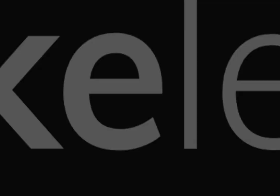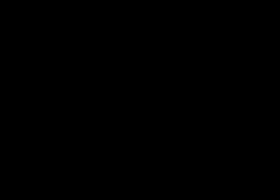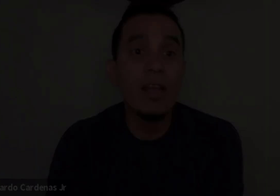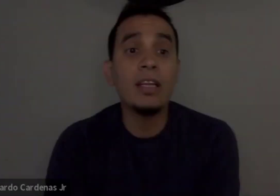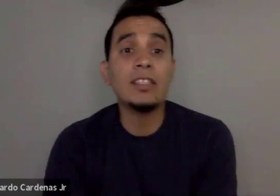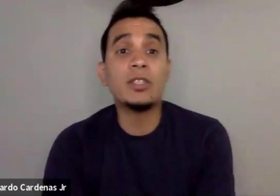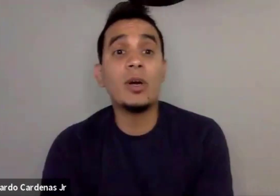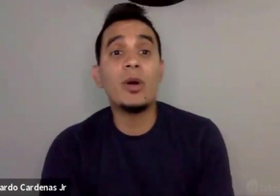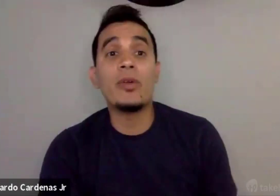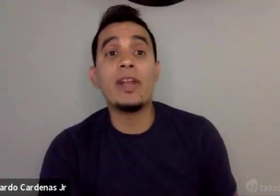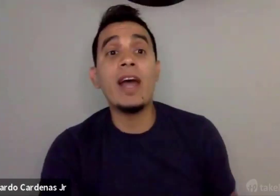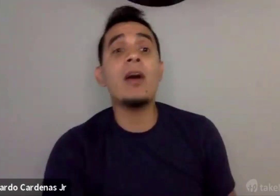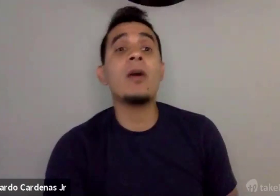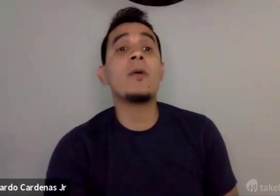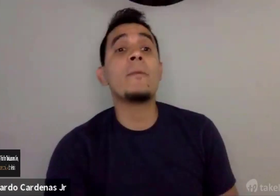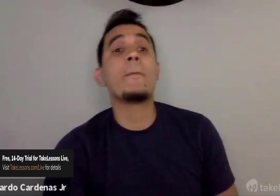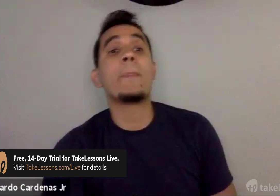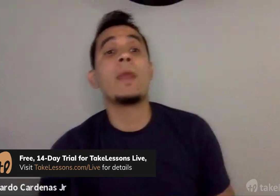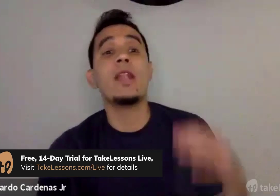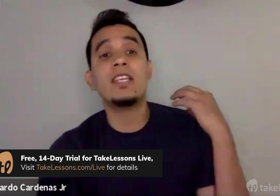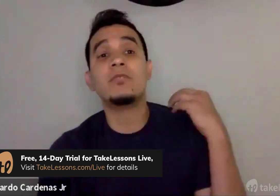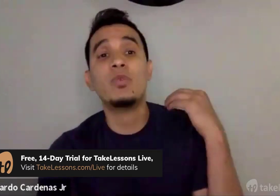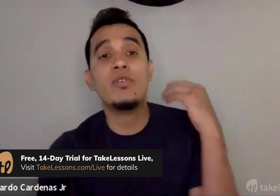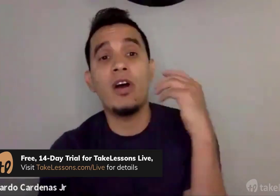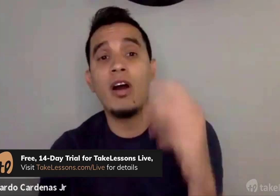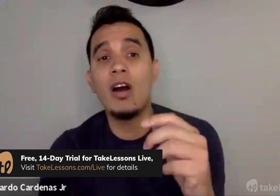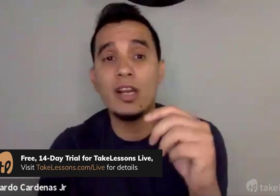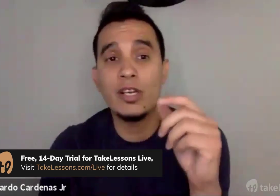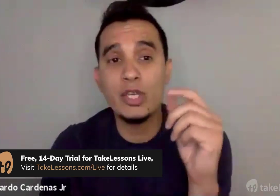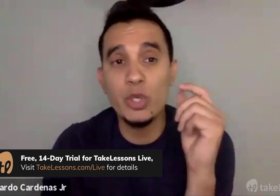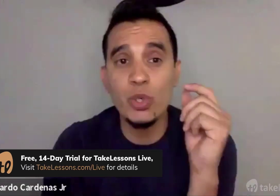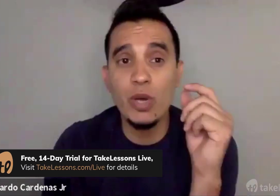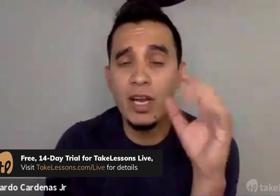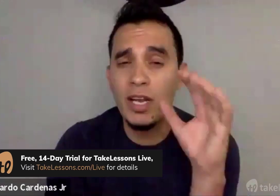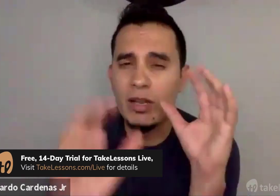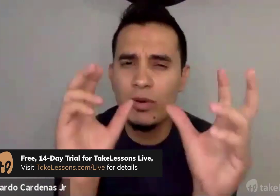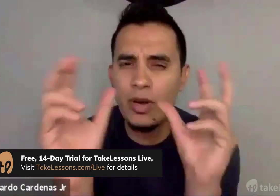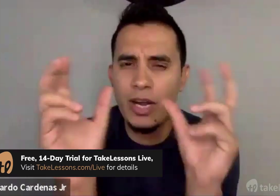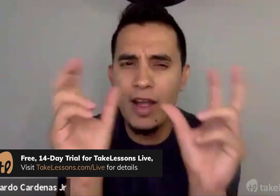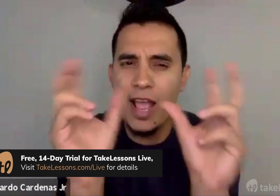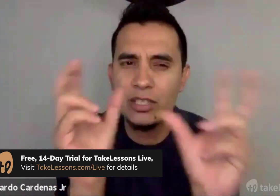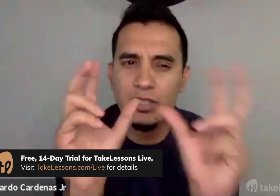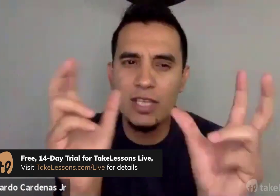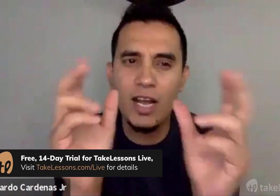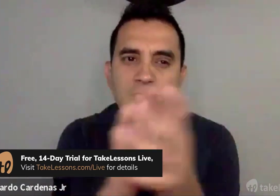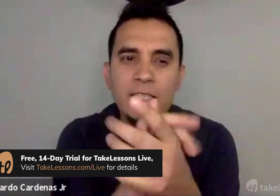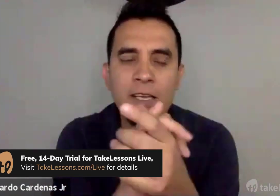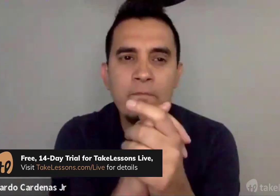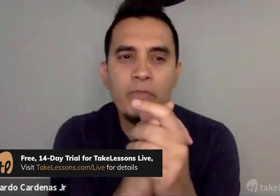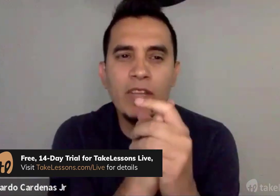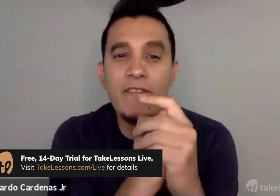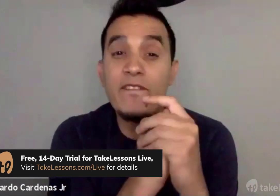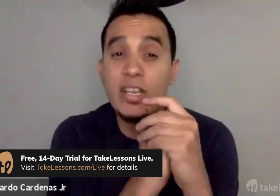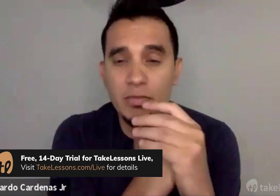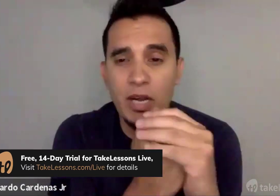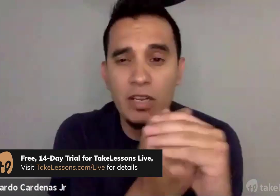So now, let's move on to a little exercise in fingerspelling.